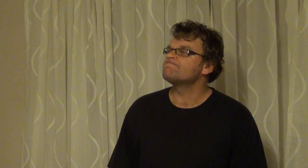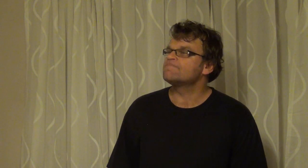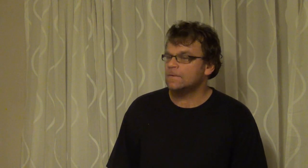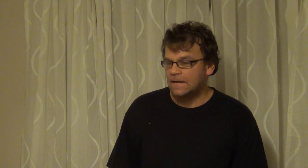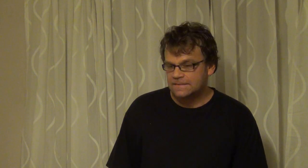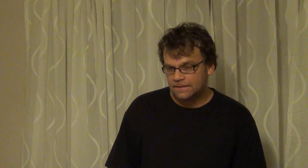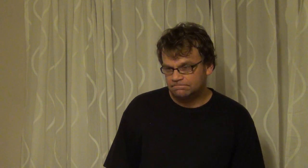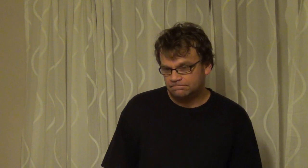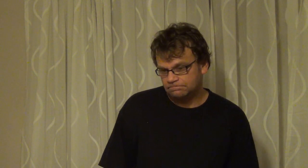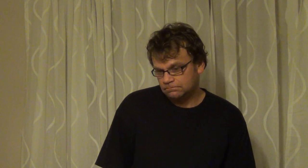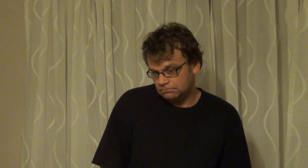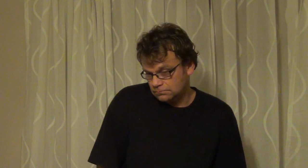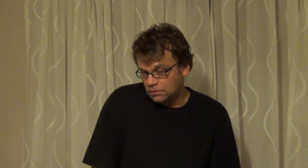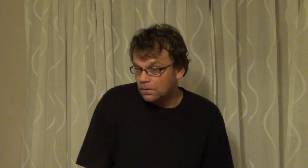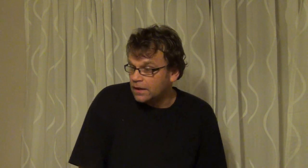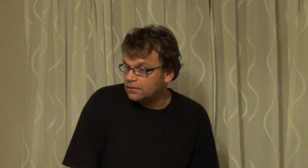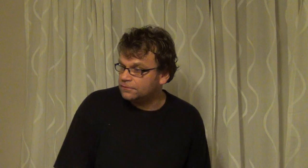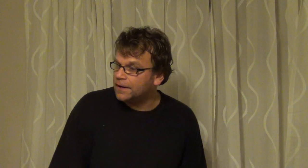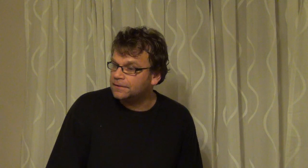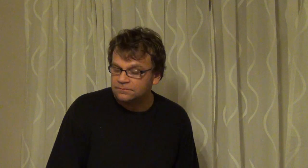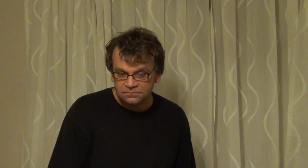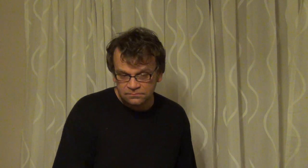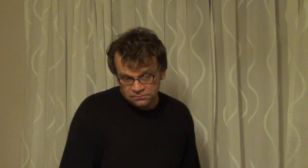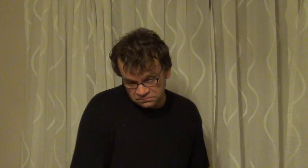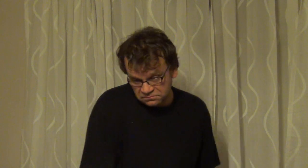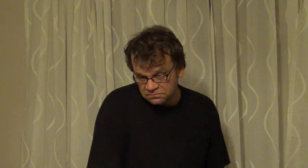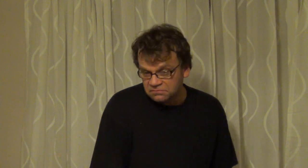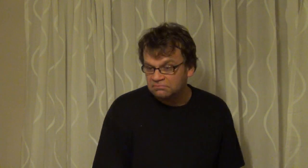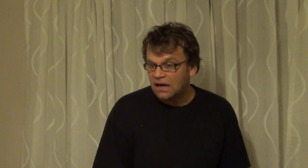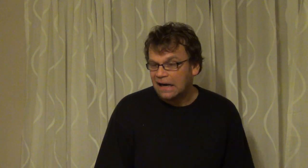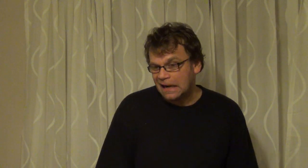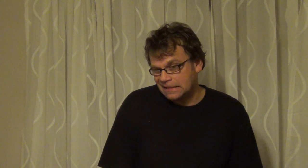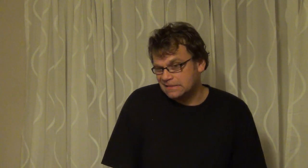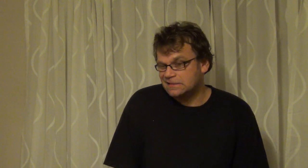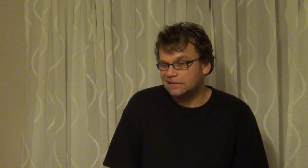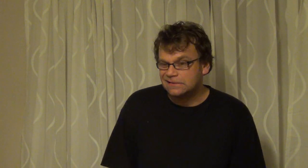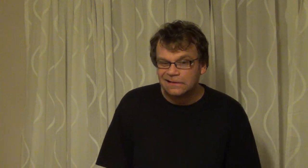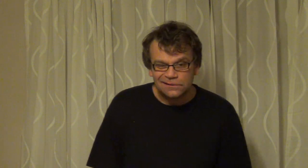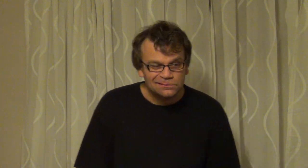the guy said okay fine I guess it's a decent cartoon